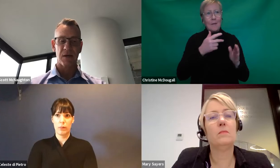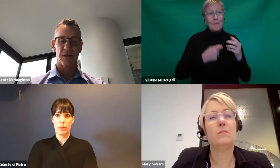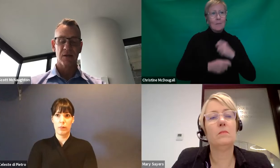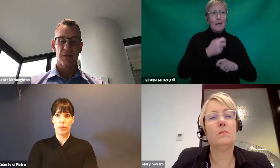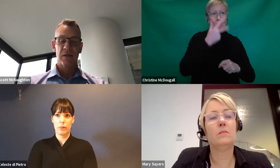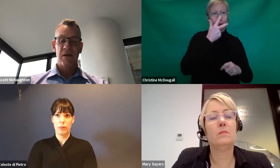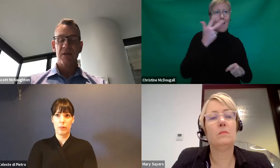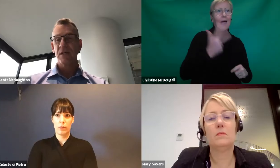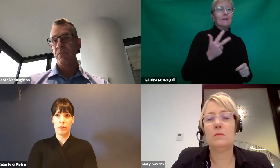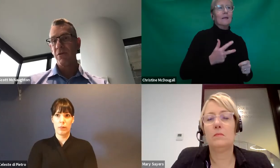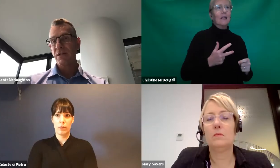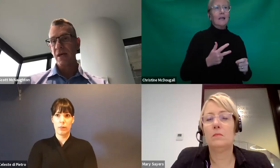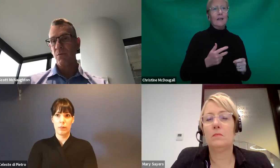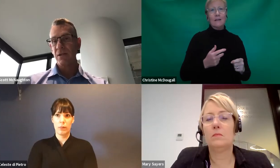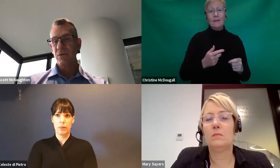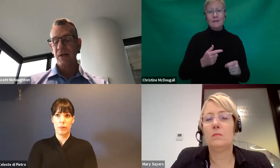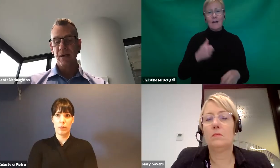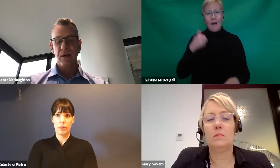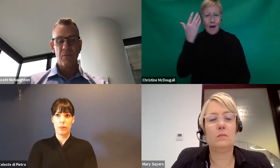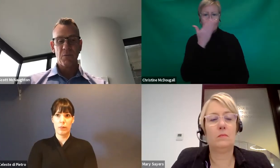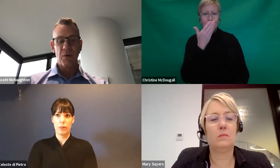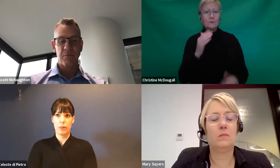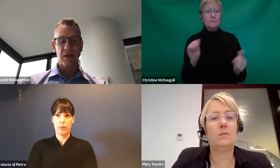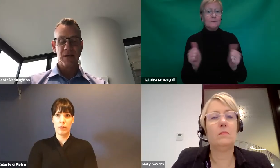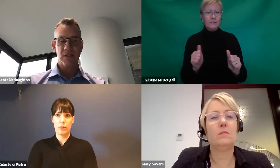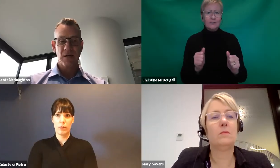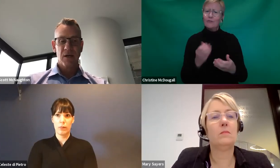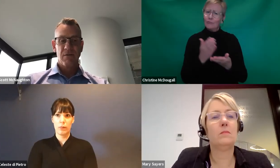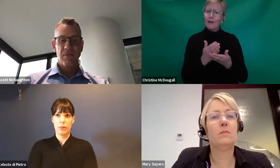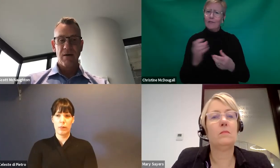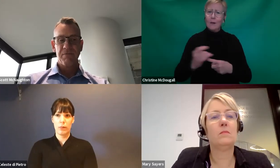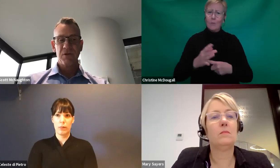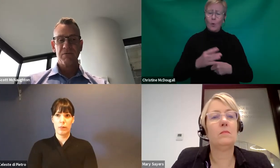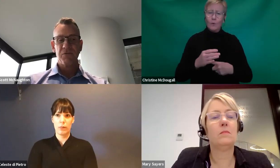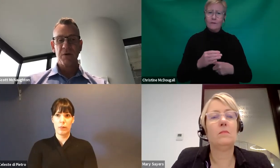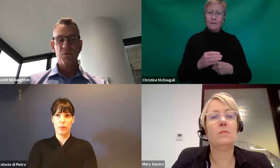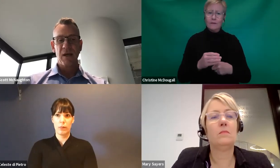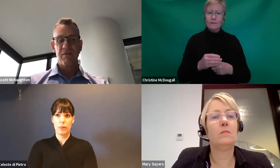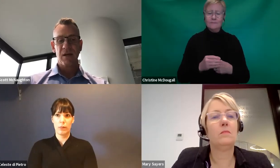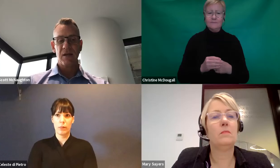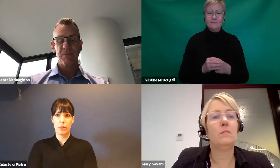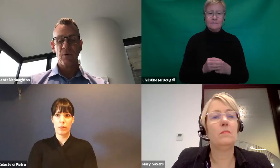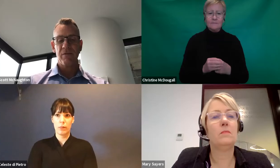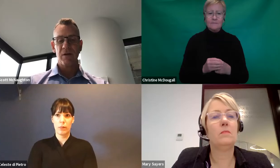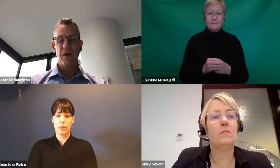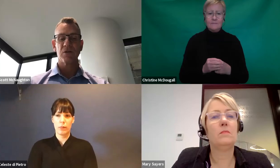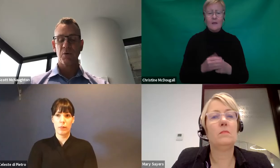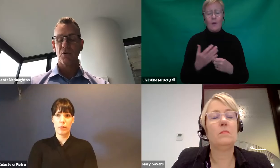that might be. There's a couple of things that we're doing and we have in place. First and foremost, we have a